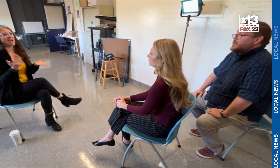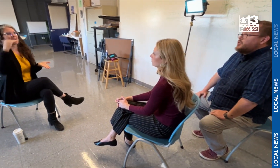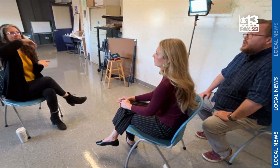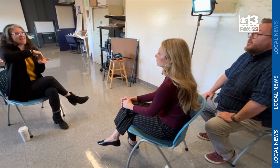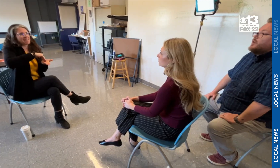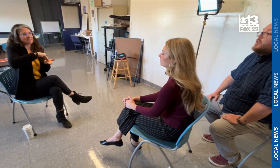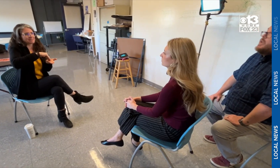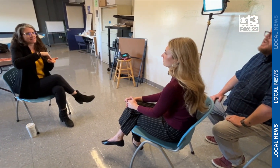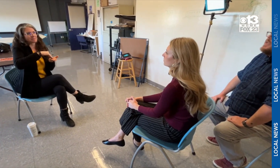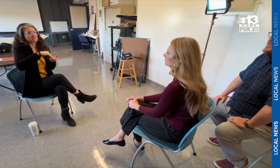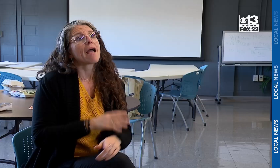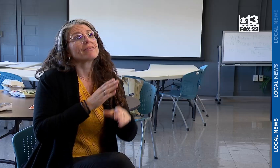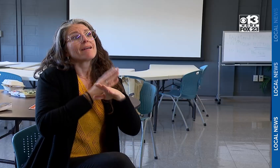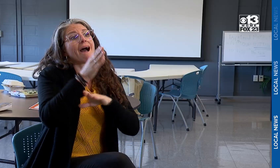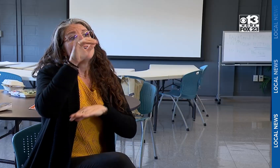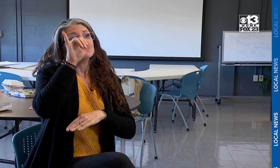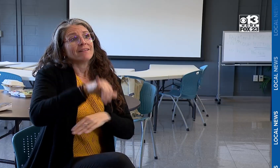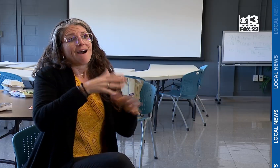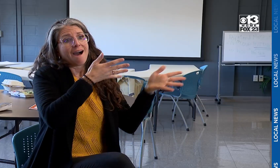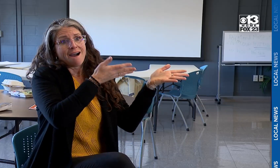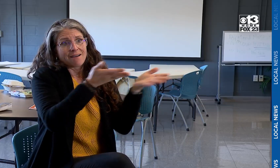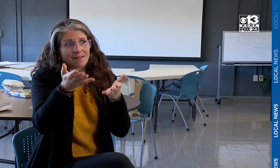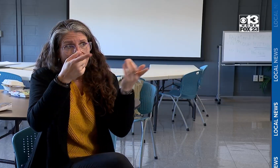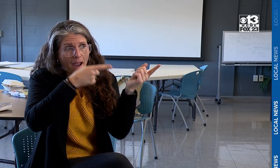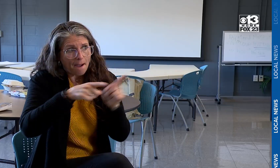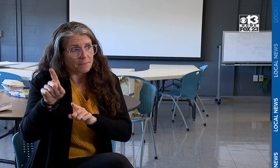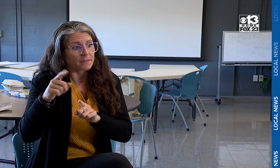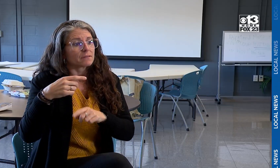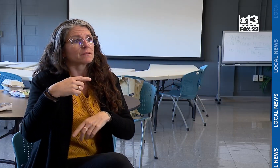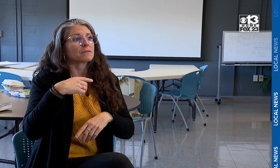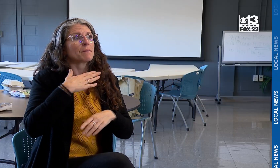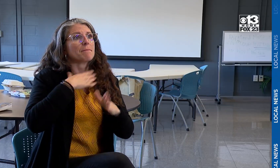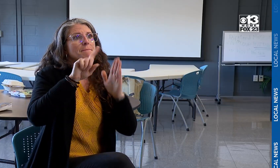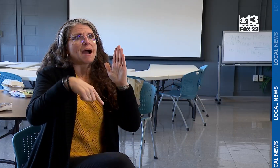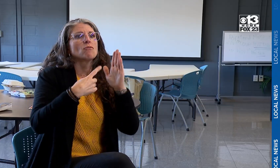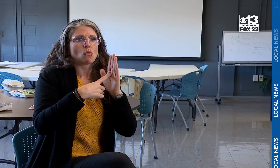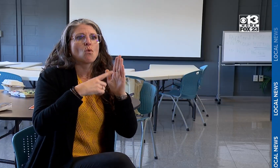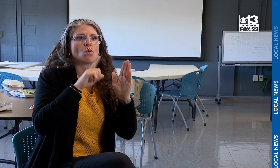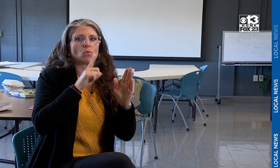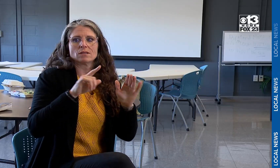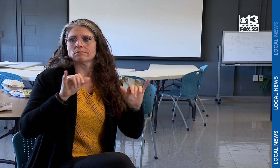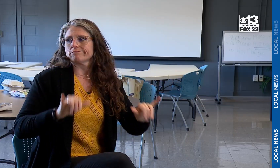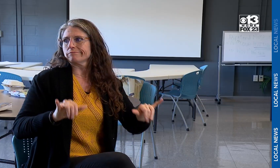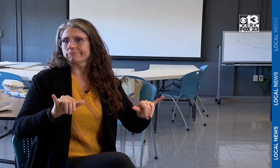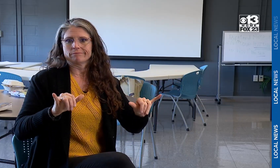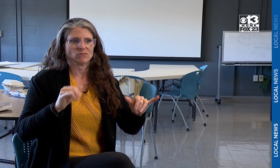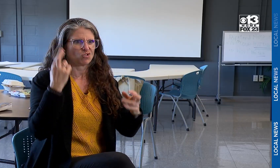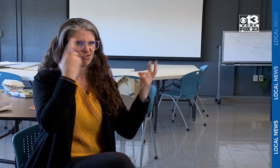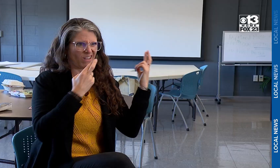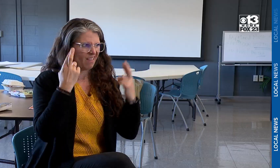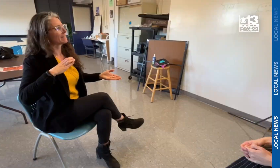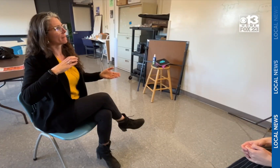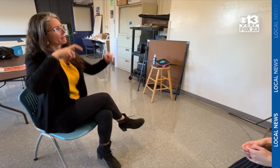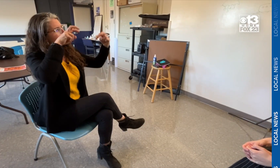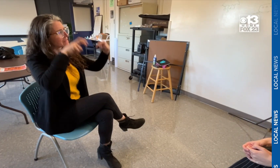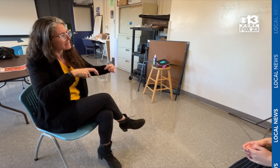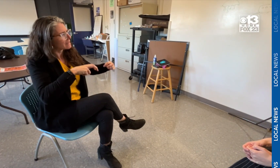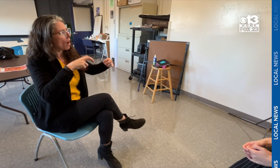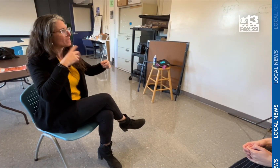Thibodeau. And after that all happened, you know, my role, you know, I really realized what are we going to do now? Thibodeau is a